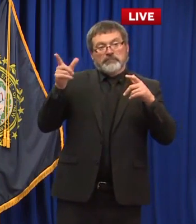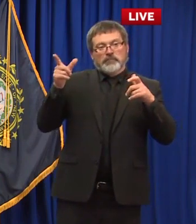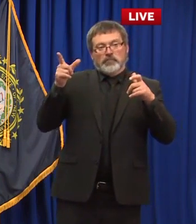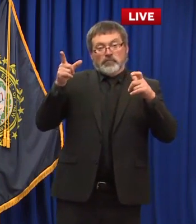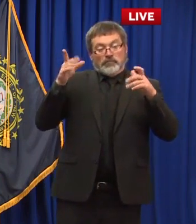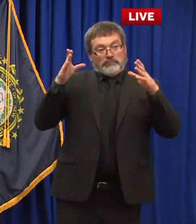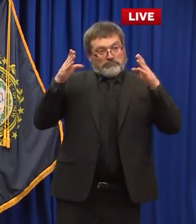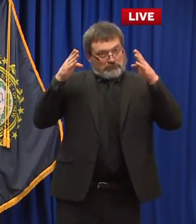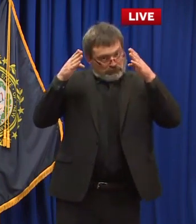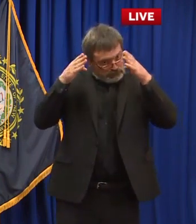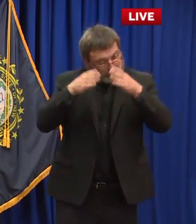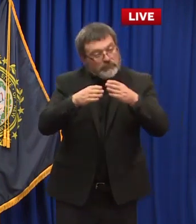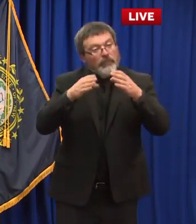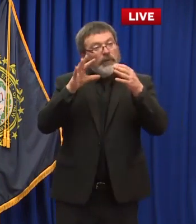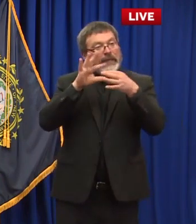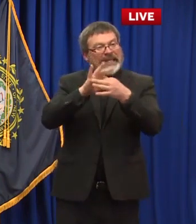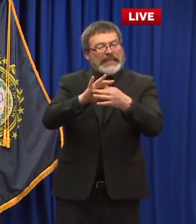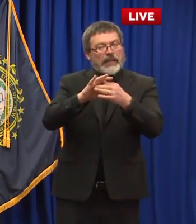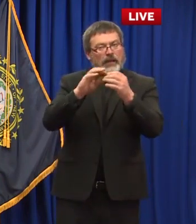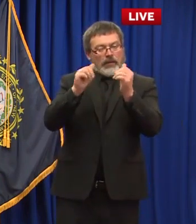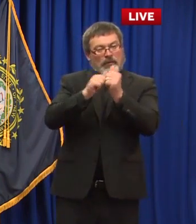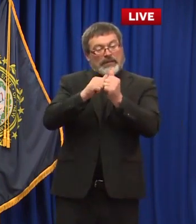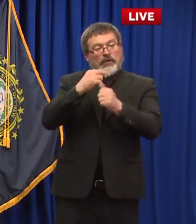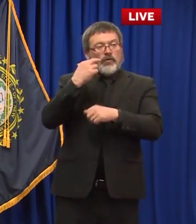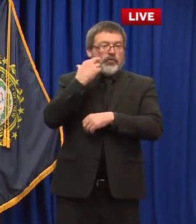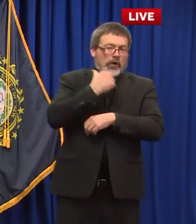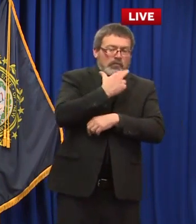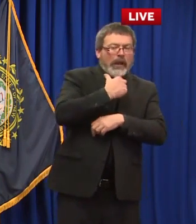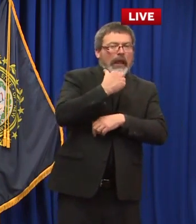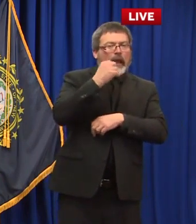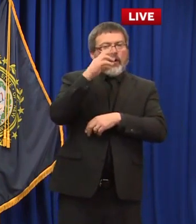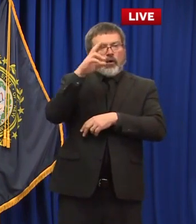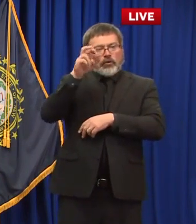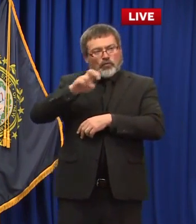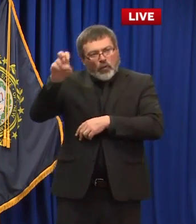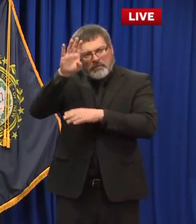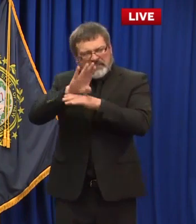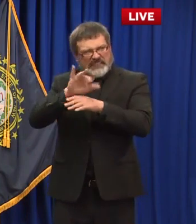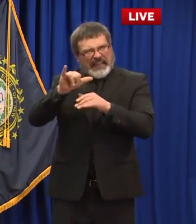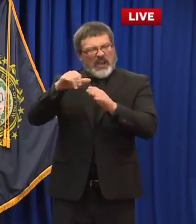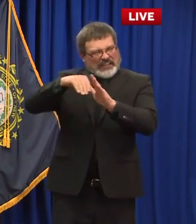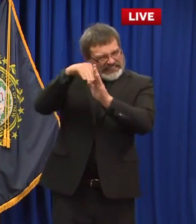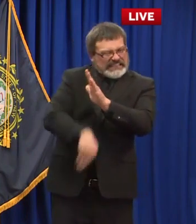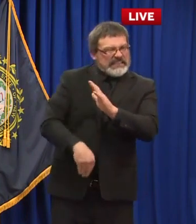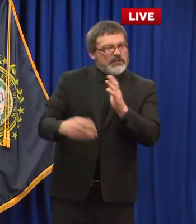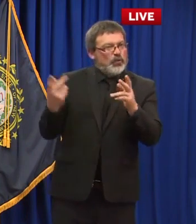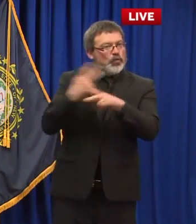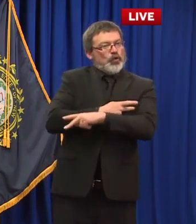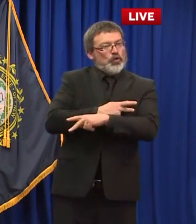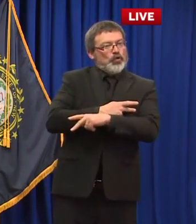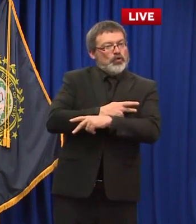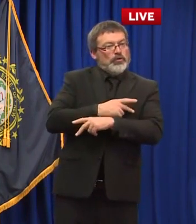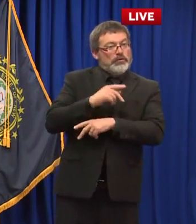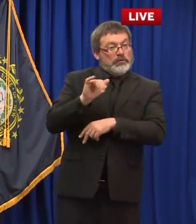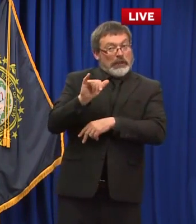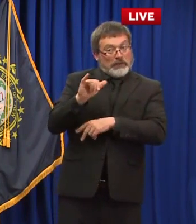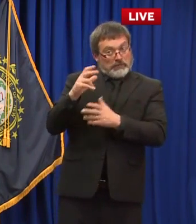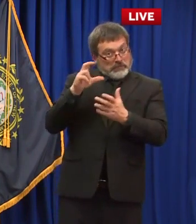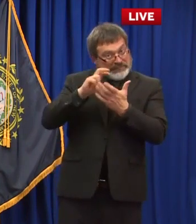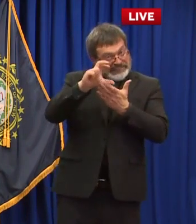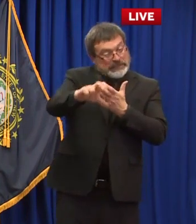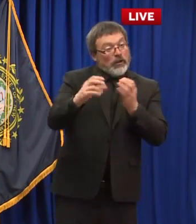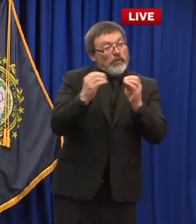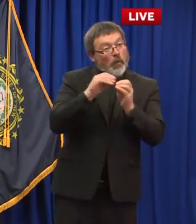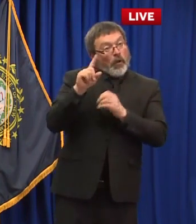business owners who may have applied with multiple llc features so uh the question is do we consider weighting it towards